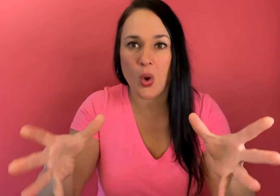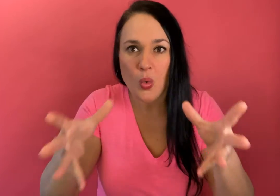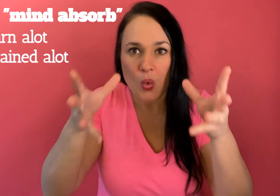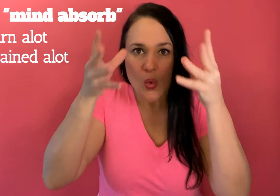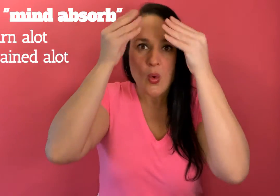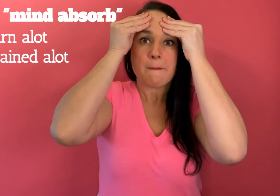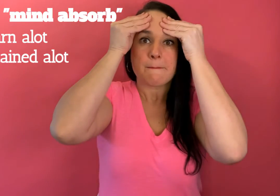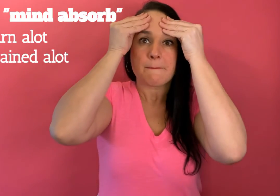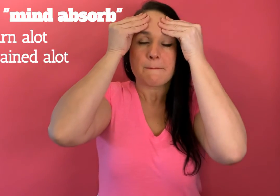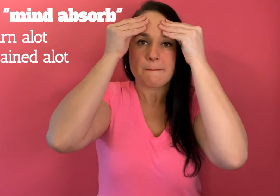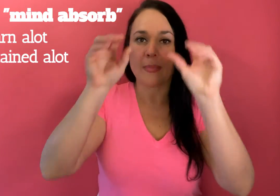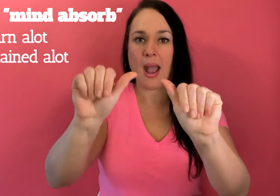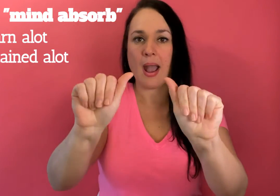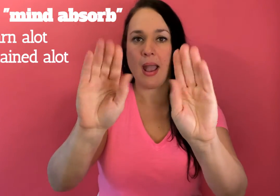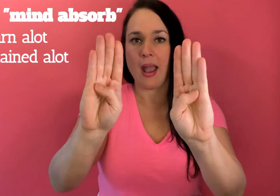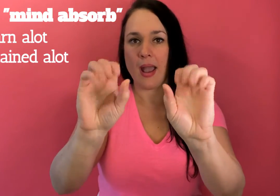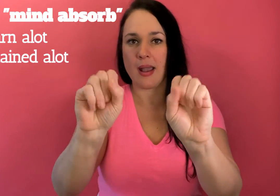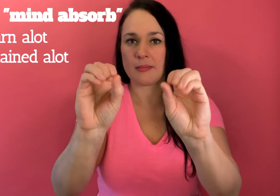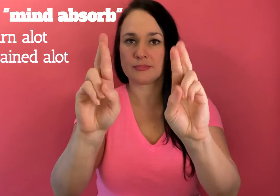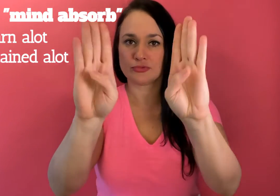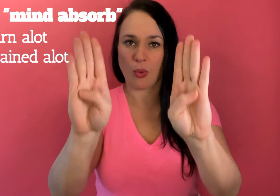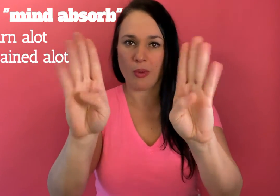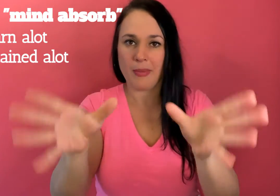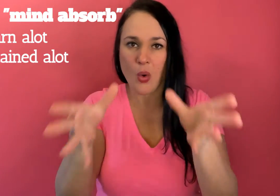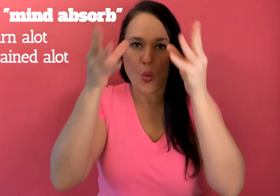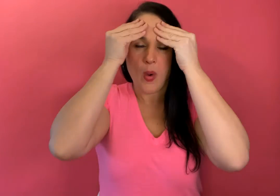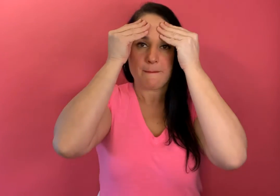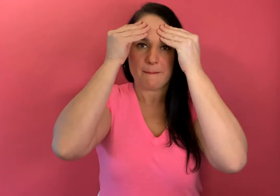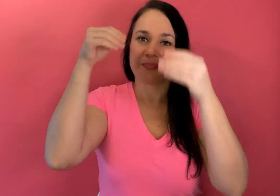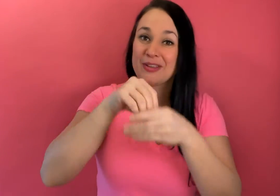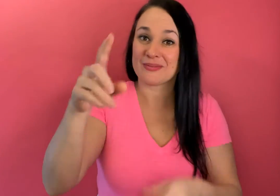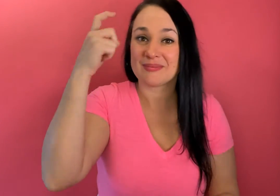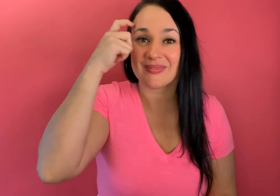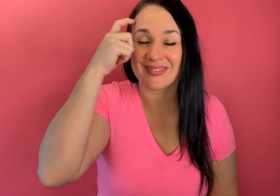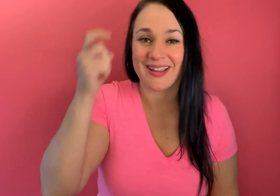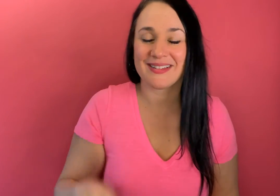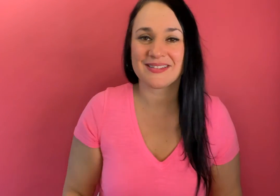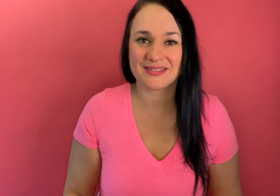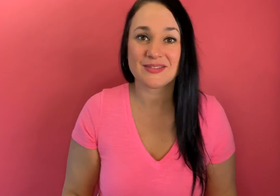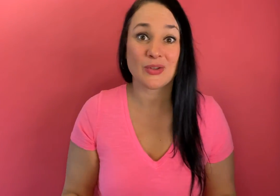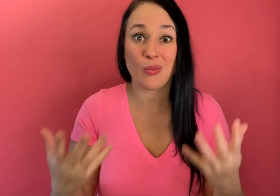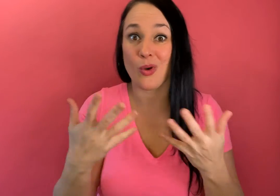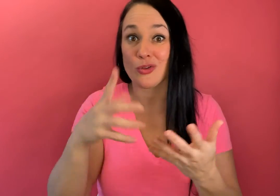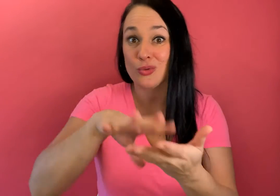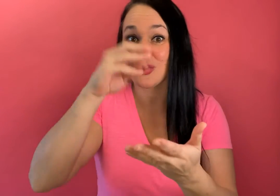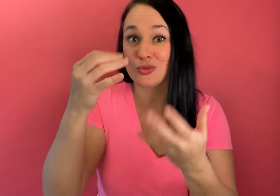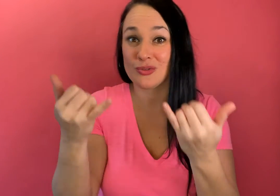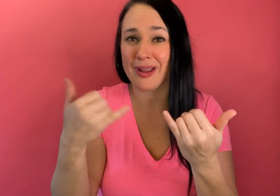to learn and absorb absorption right here in your mind so what you learned today